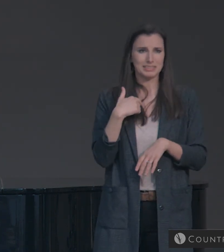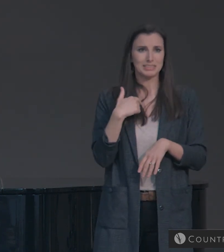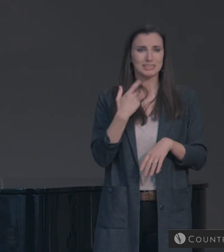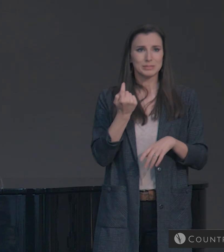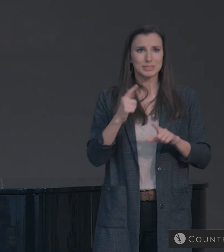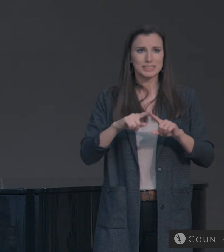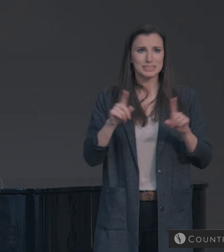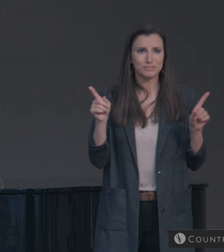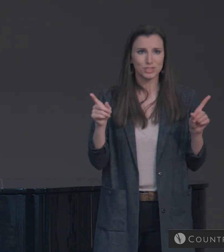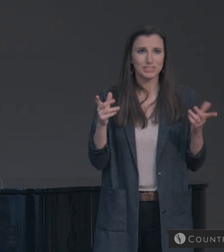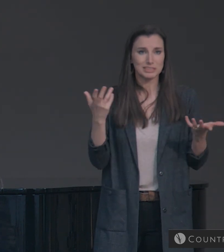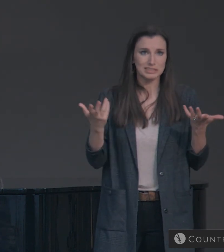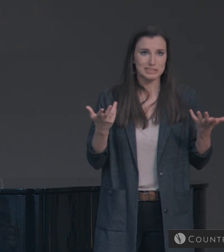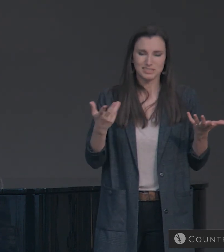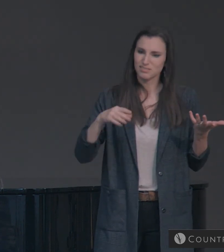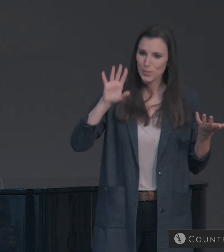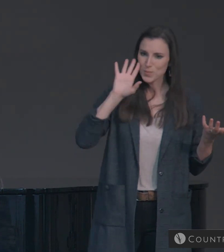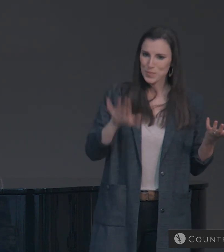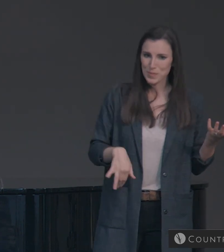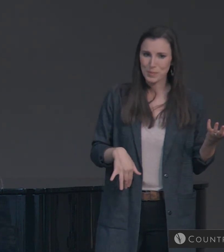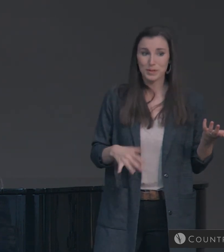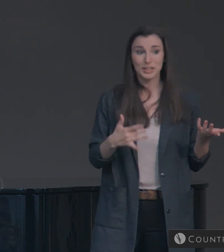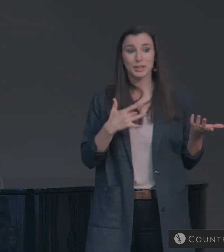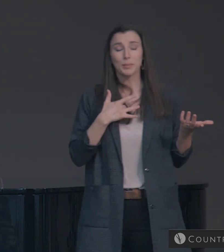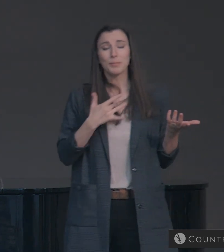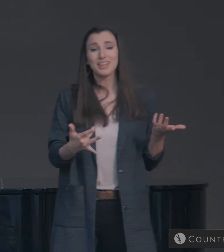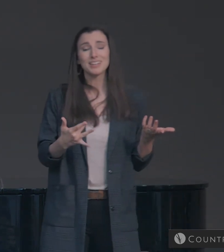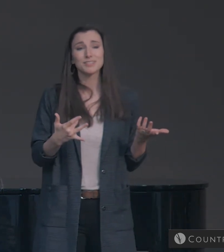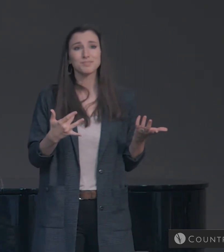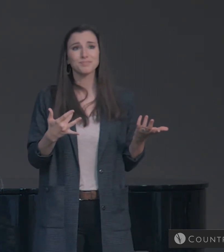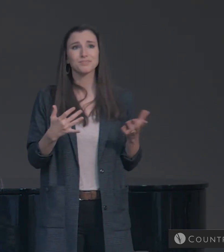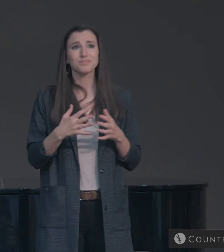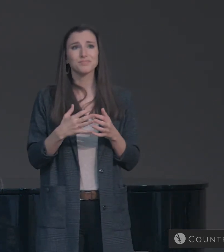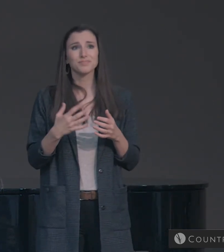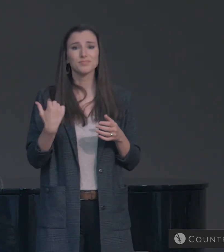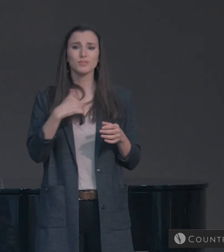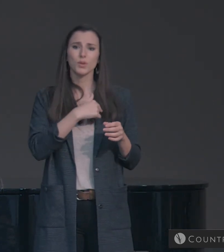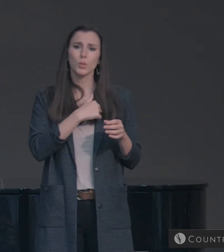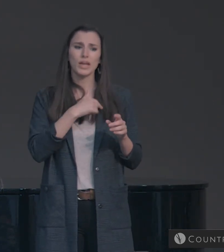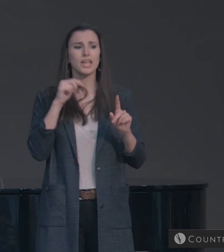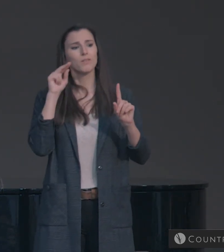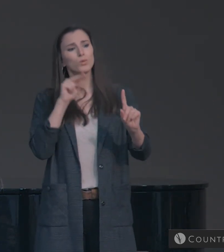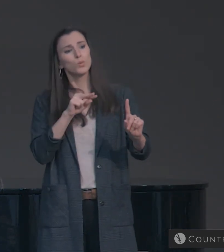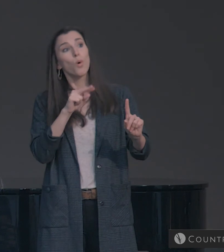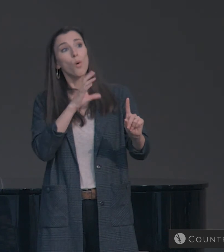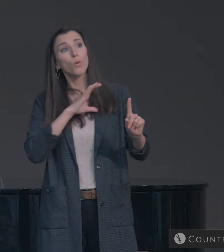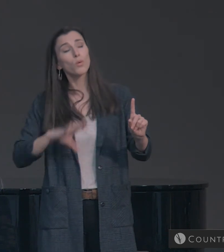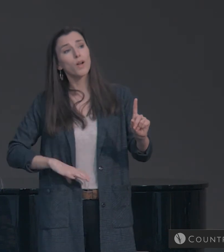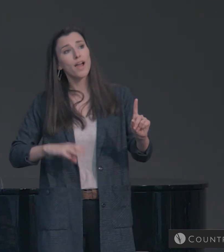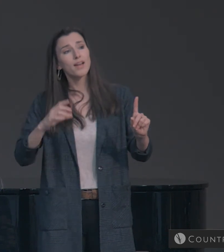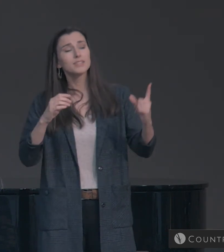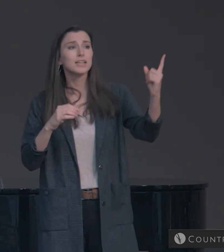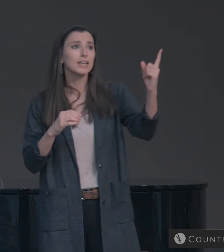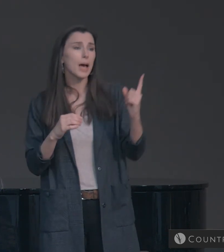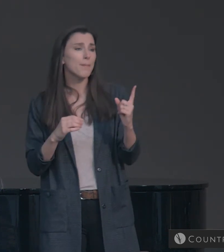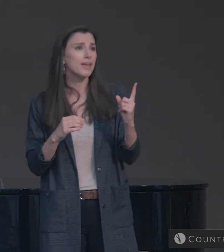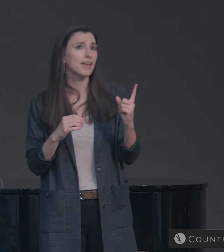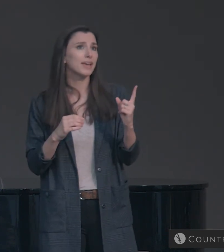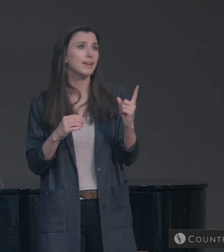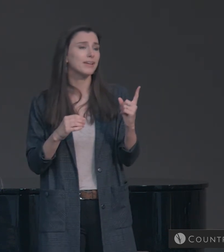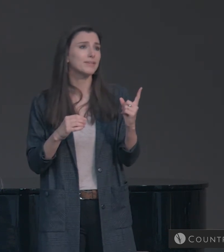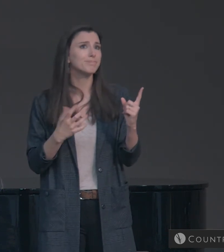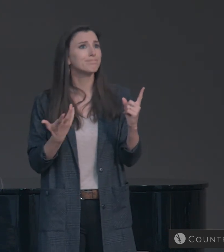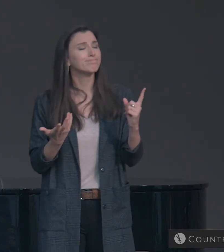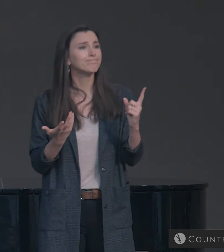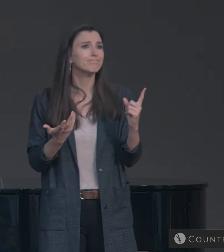Typically, we think about Christ's return only in terms of